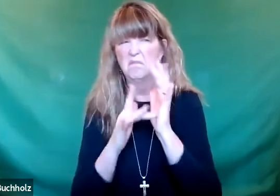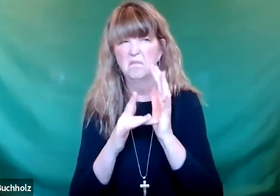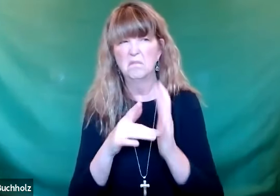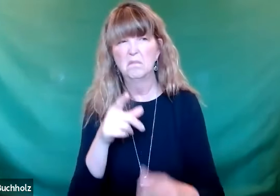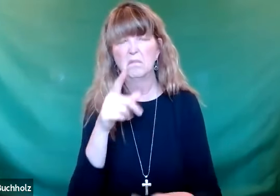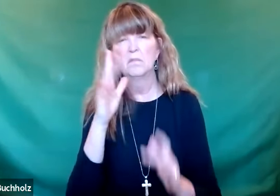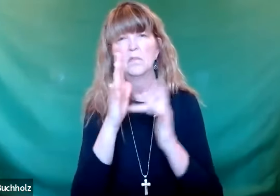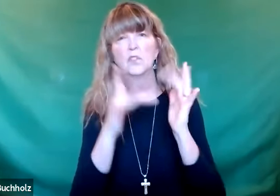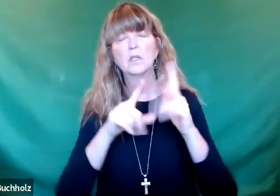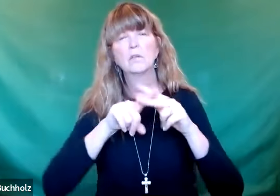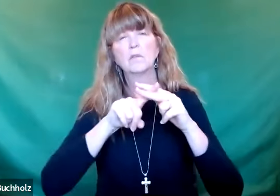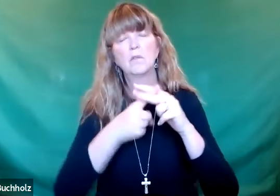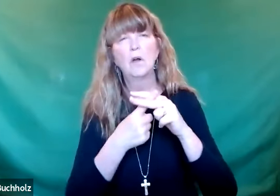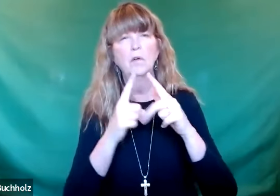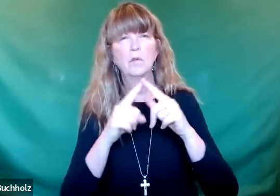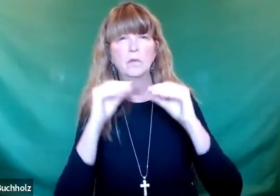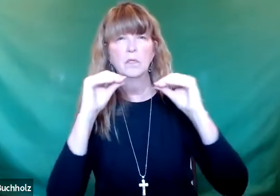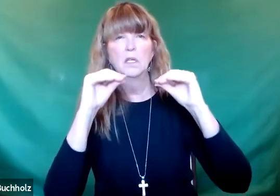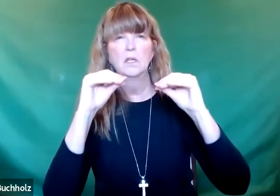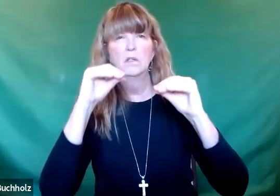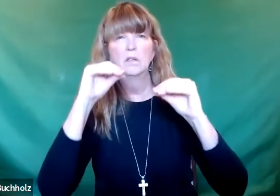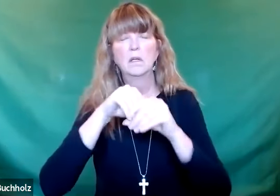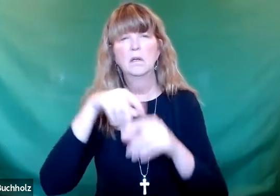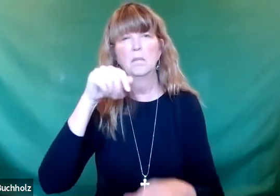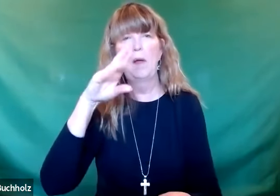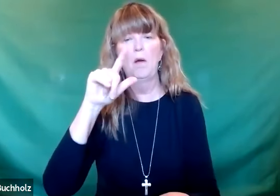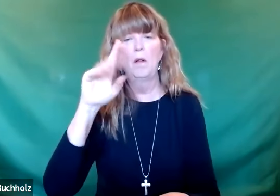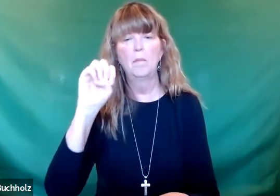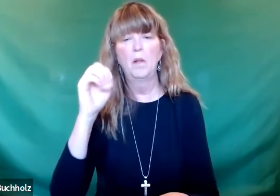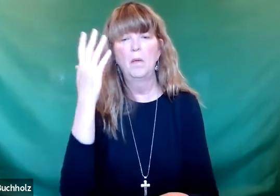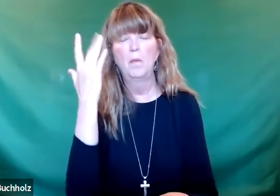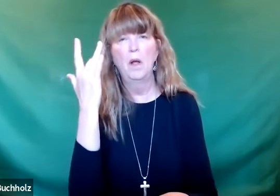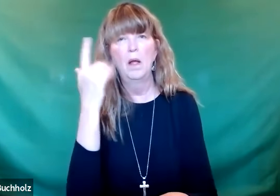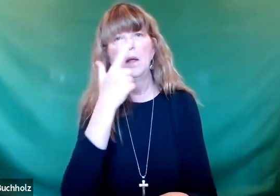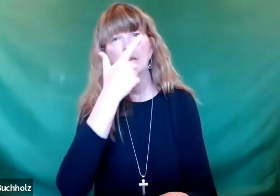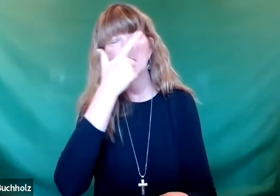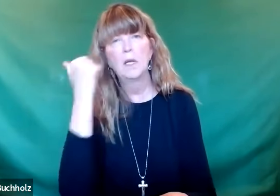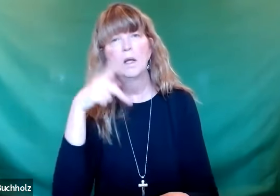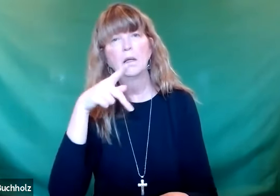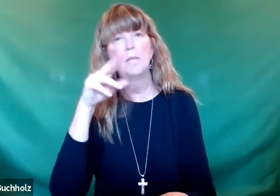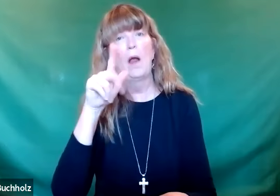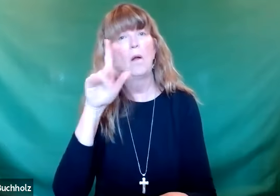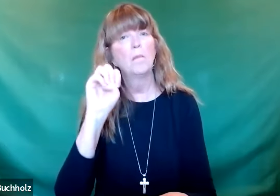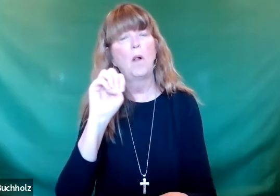denied Jesus and were plotting against him, that Jesus had to start teaching in parables in order